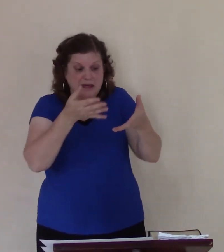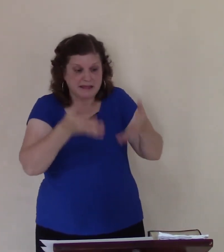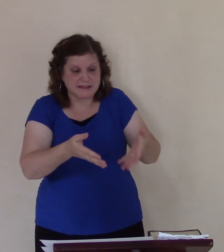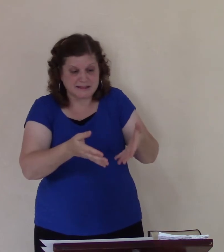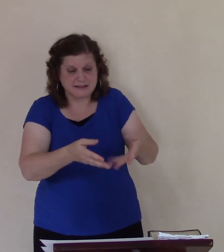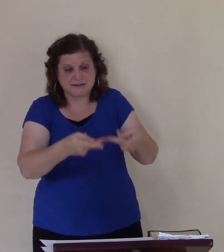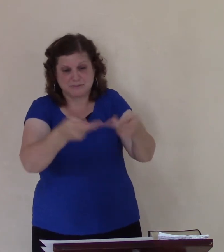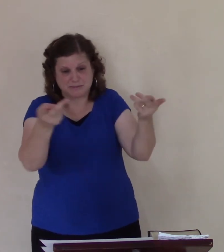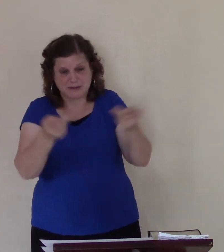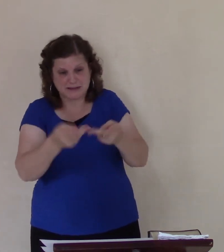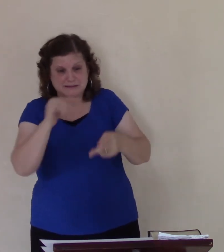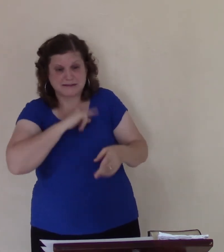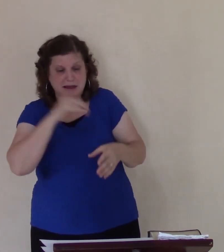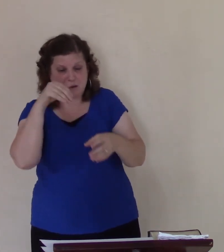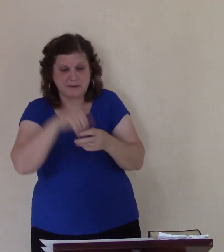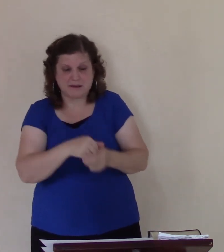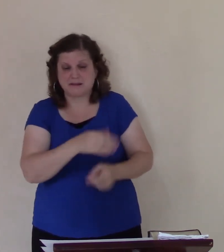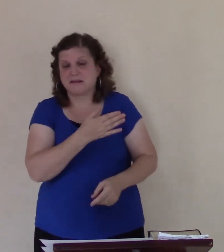on they deserve to be punished.